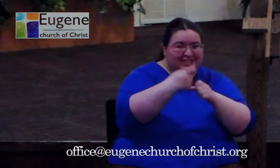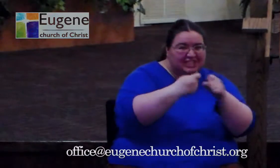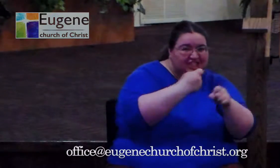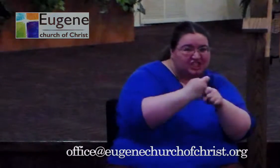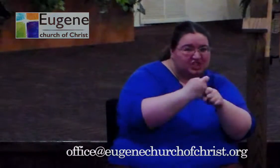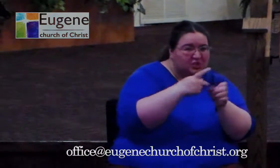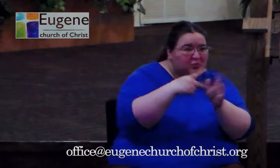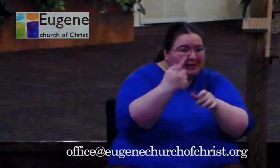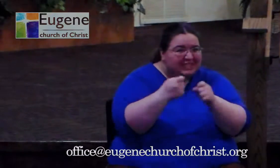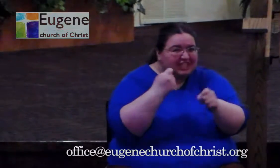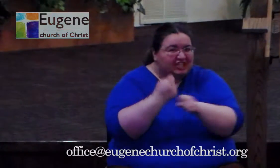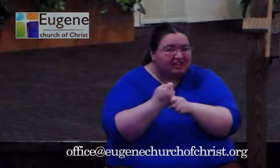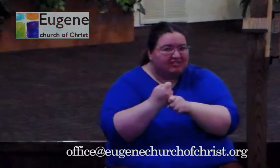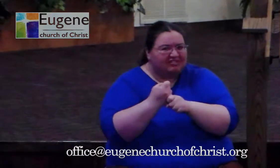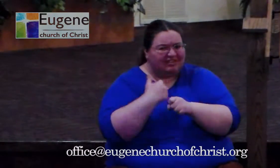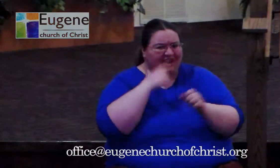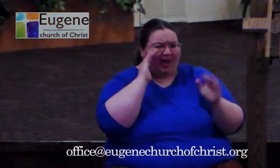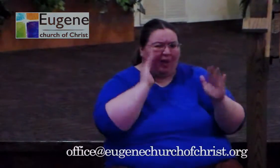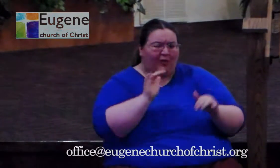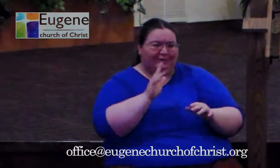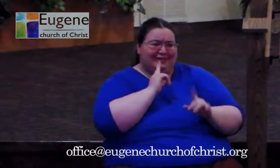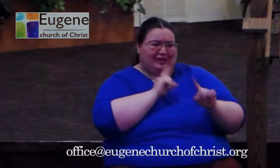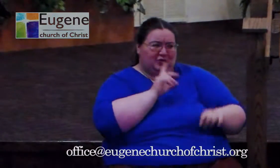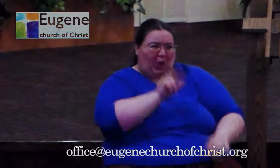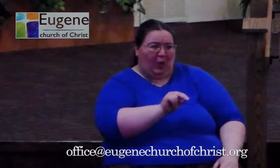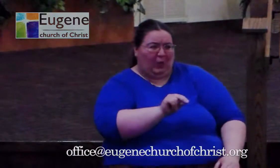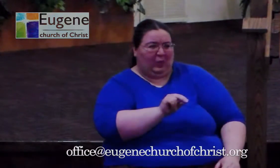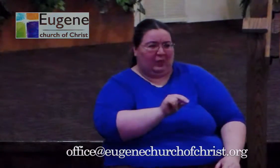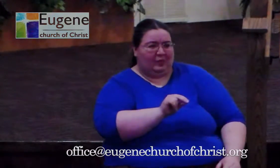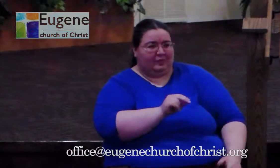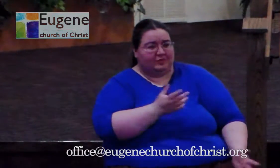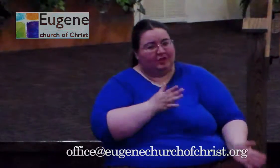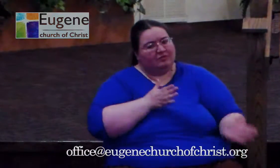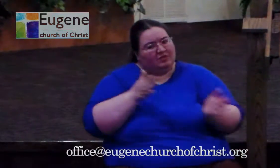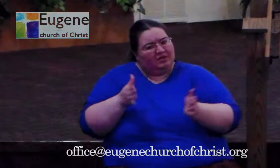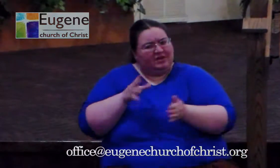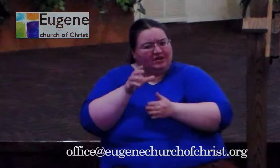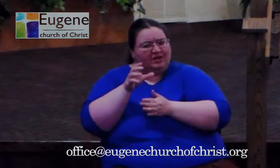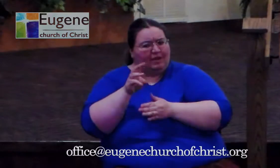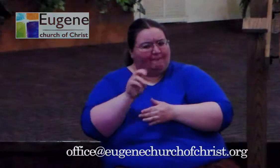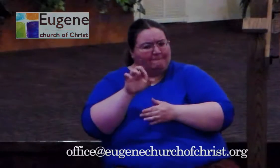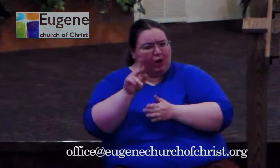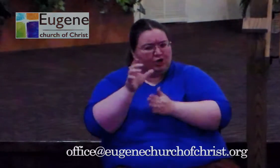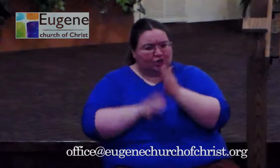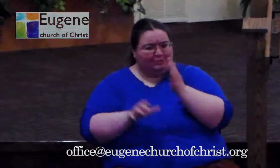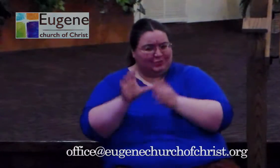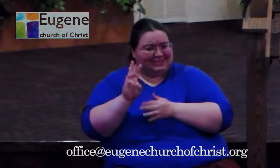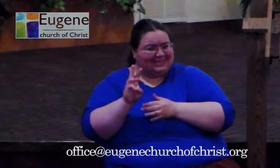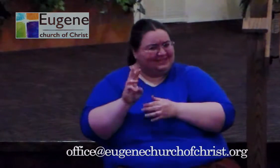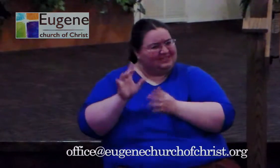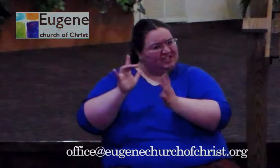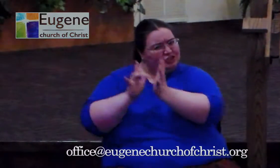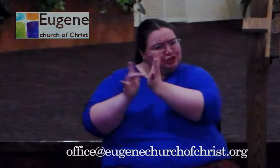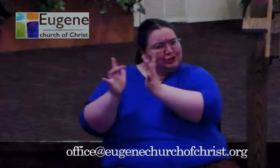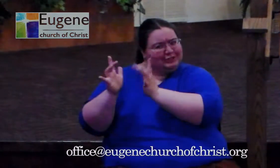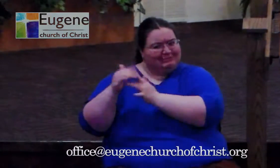the answer to that is no. And so what we start to see here in chapter 6 of Mark is Jesus has a different idea on how this is going to work.